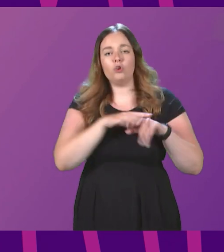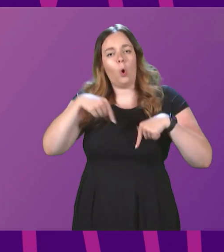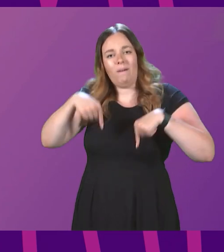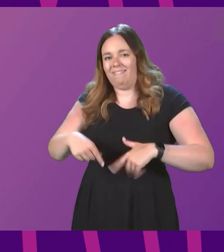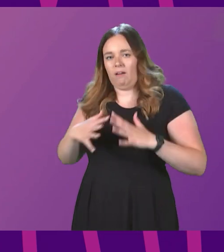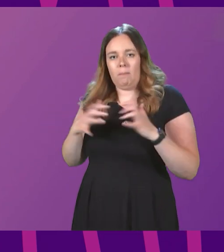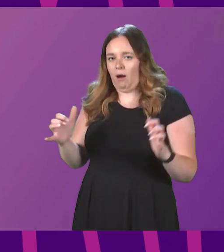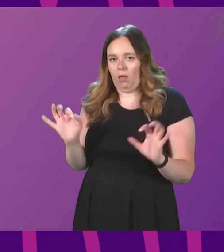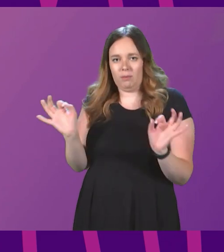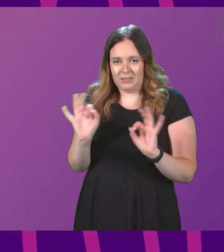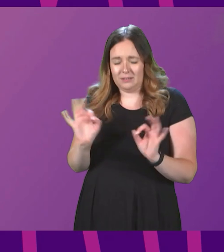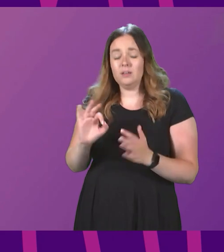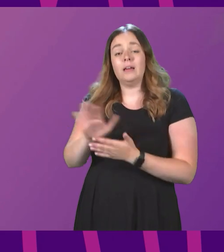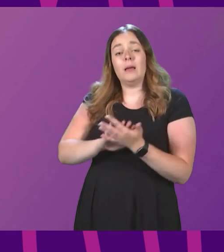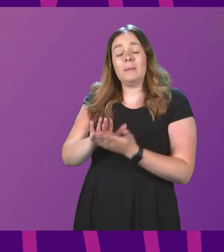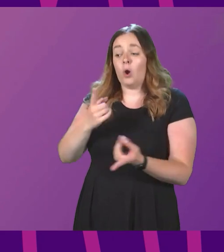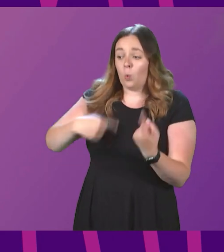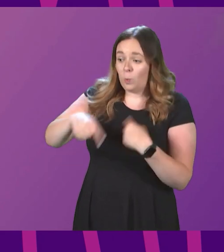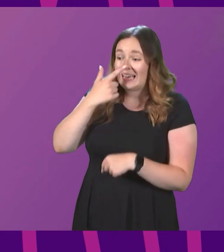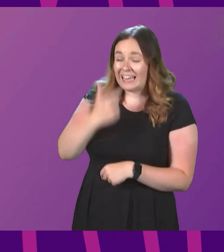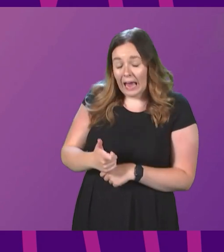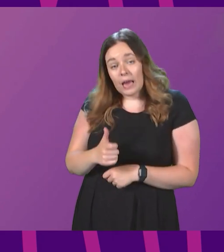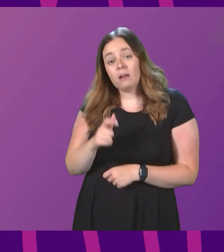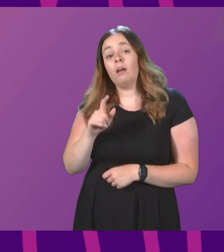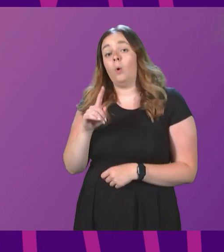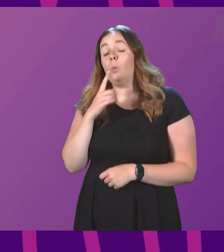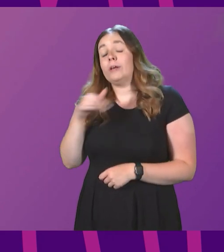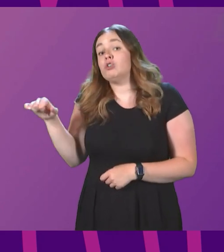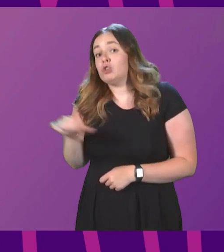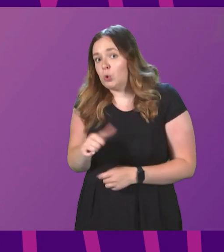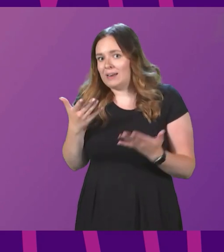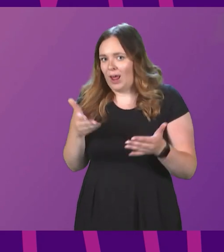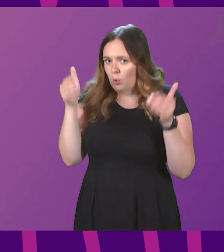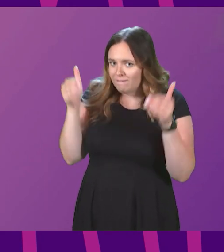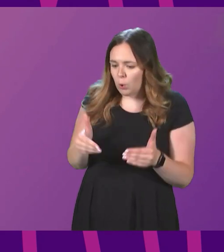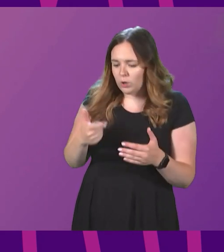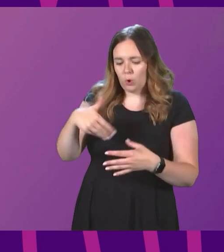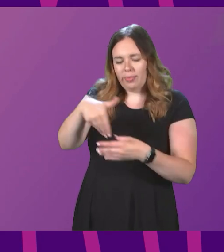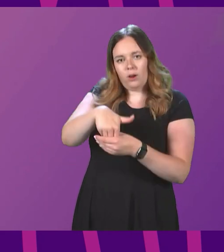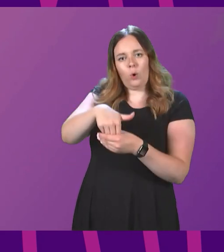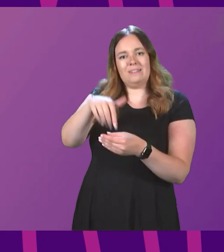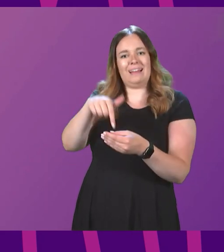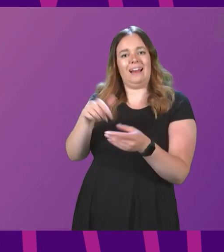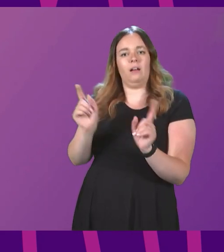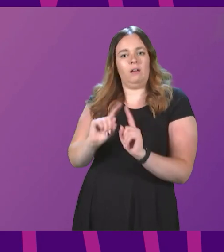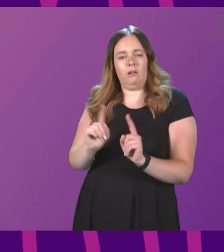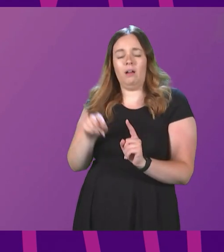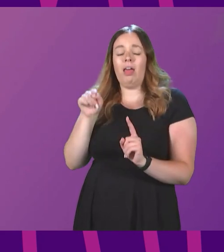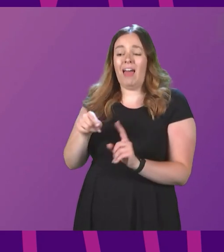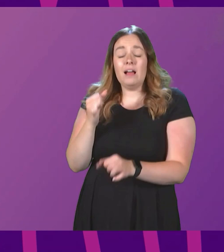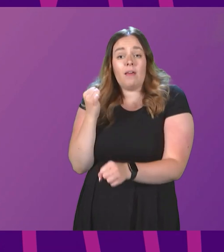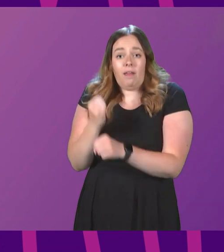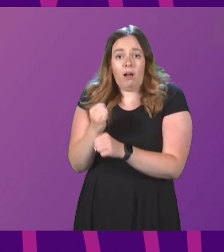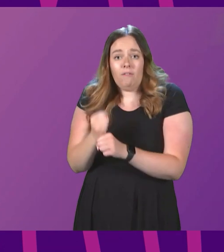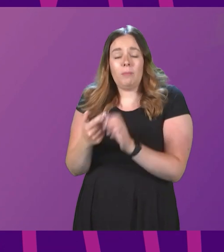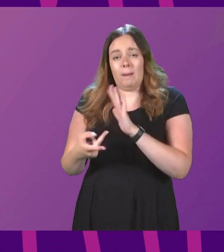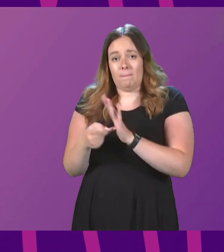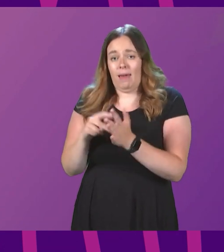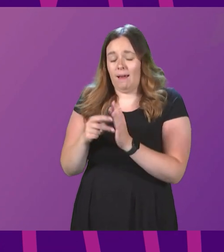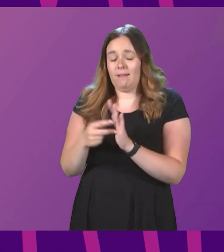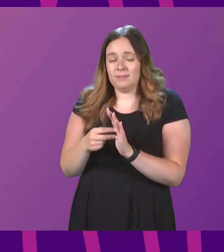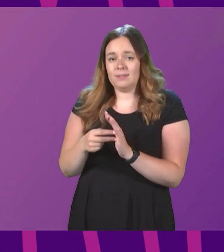chamber. That means we can and we should now focus on the substance. That is what this government intends to do.